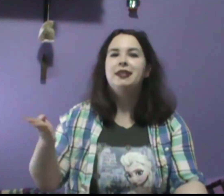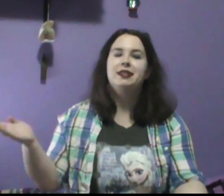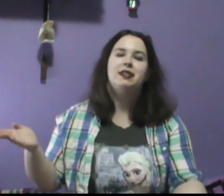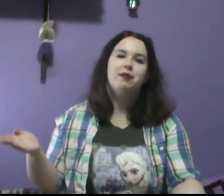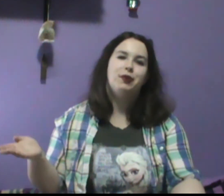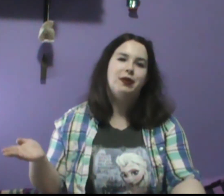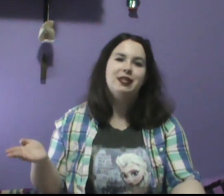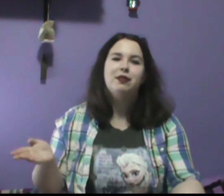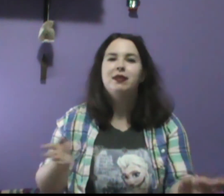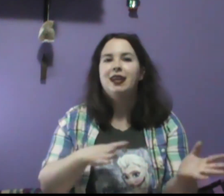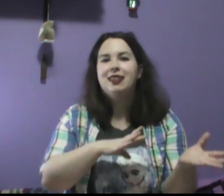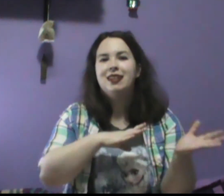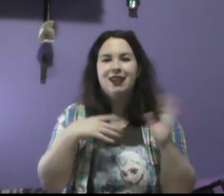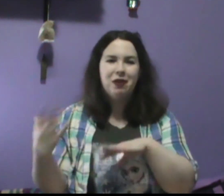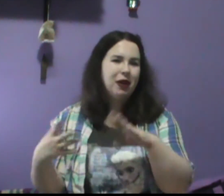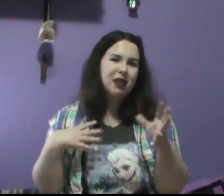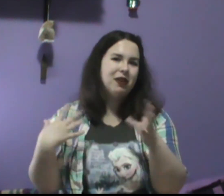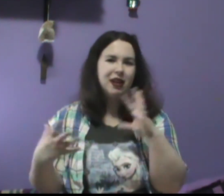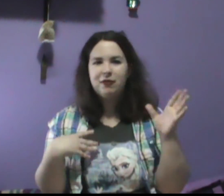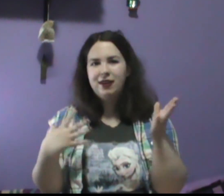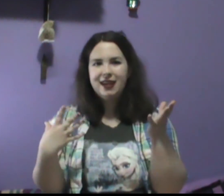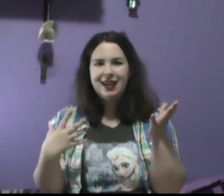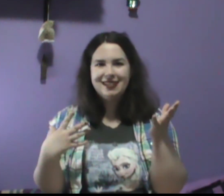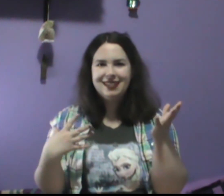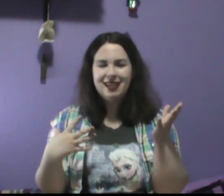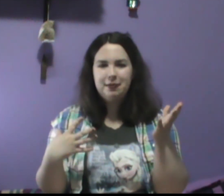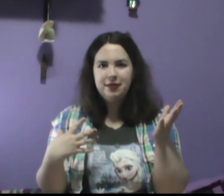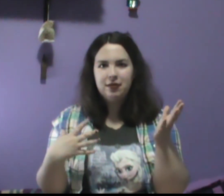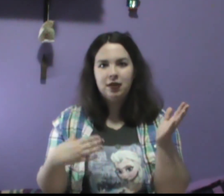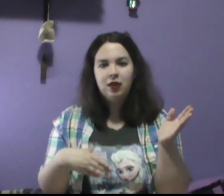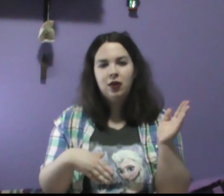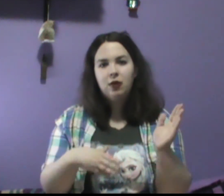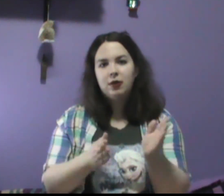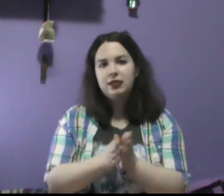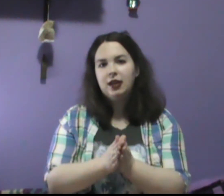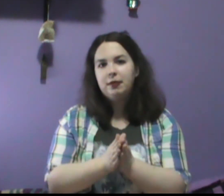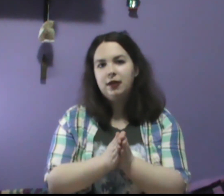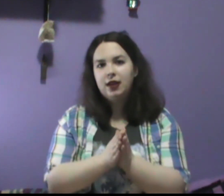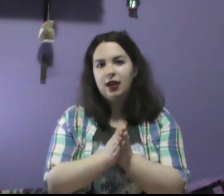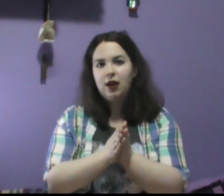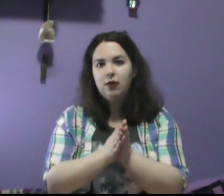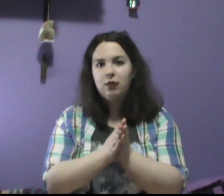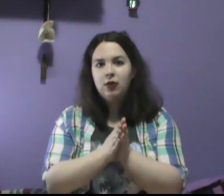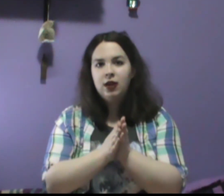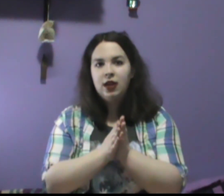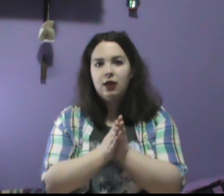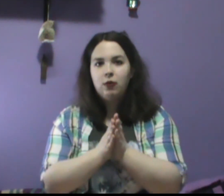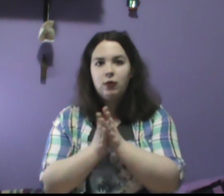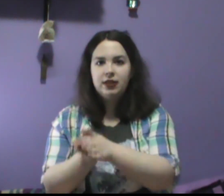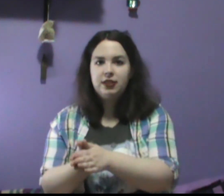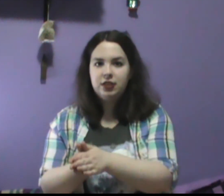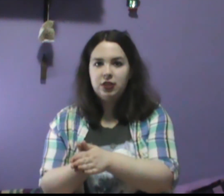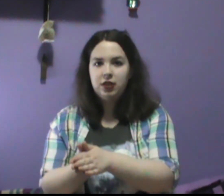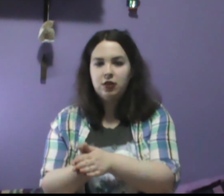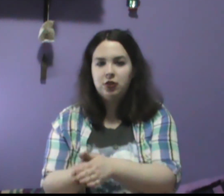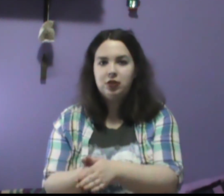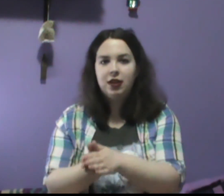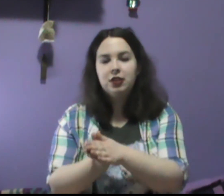and stuff. So he's sort of like the narrator kind of one, I guess, in the episode where he's talking about like how one decision could change